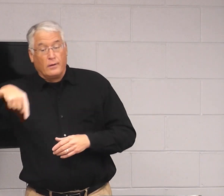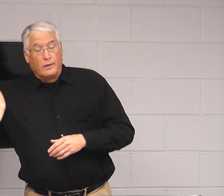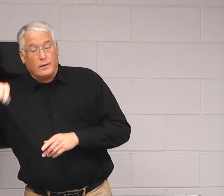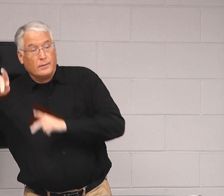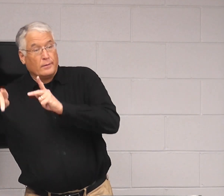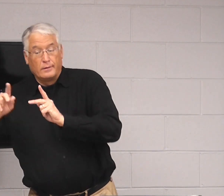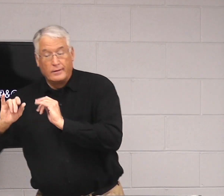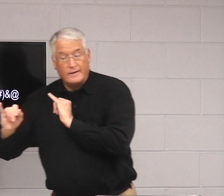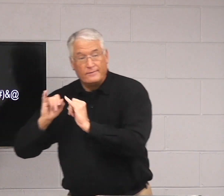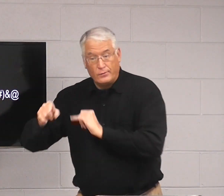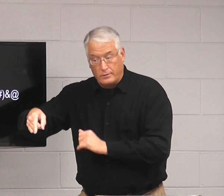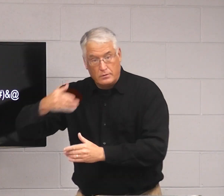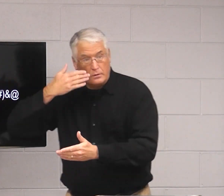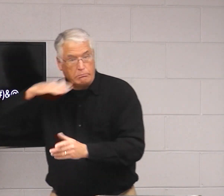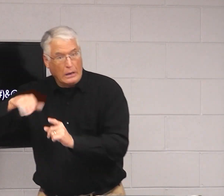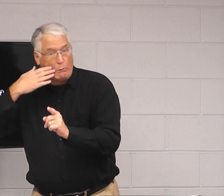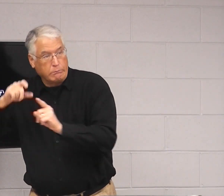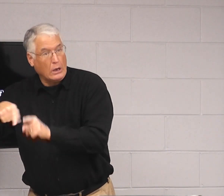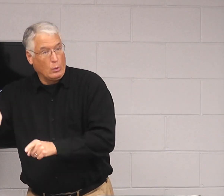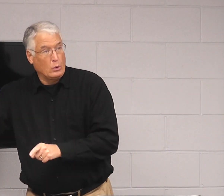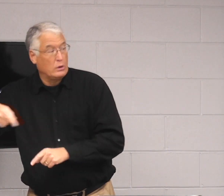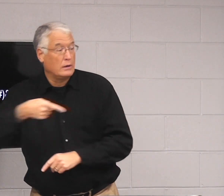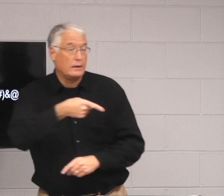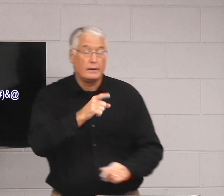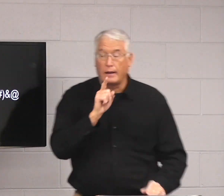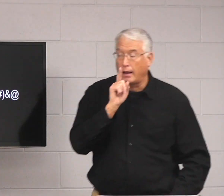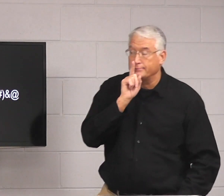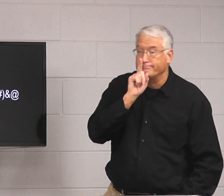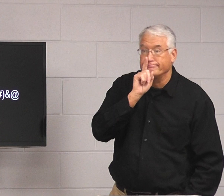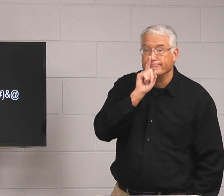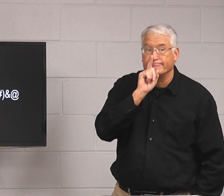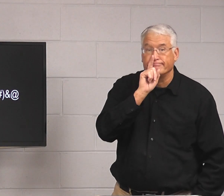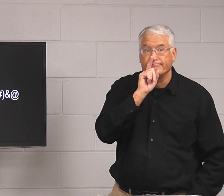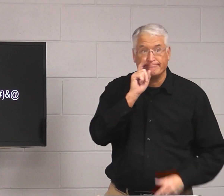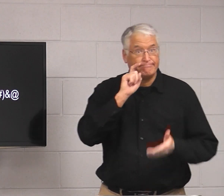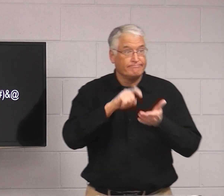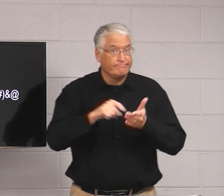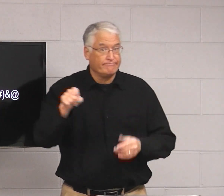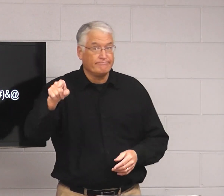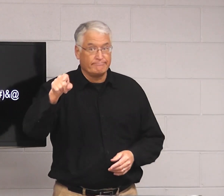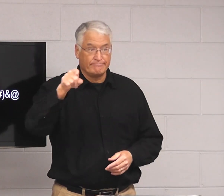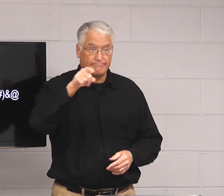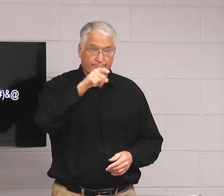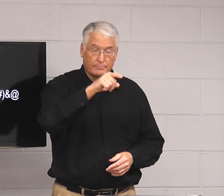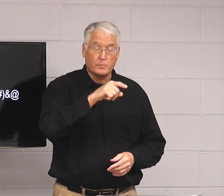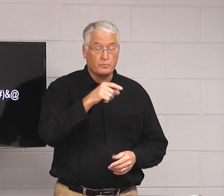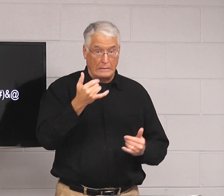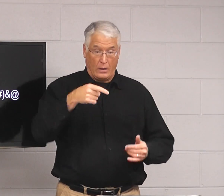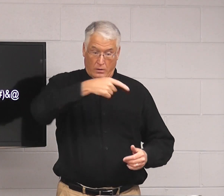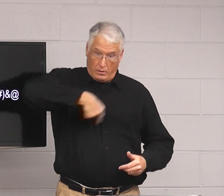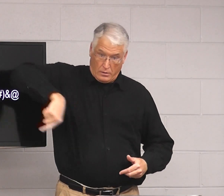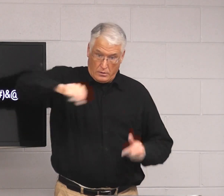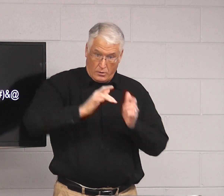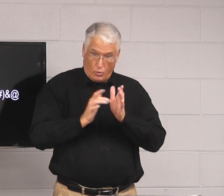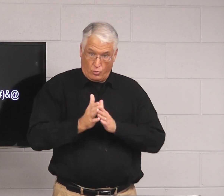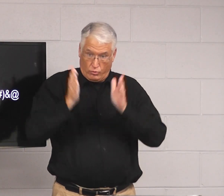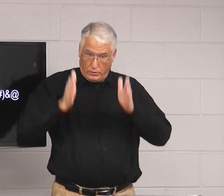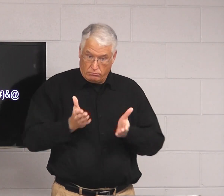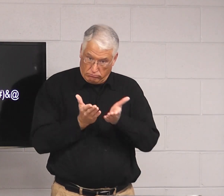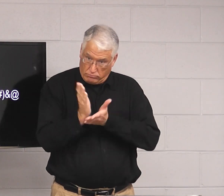But it doesn't matter. know, other people, when they're interviewing, using bad words, they just kind of keep quiet. Now,